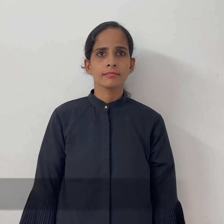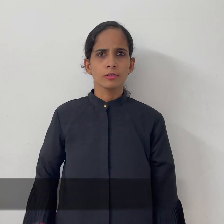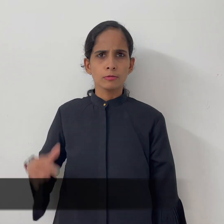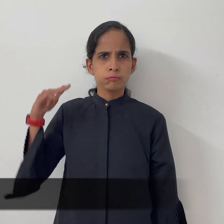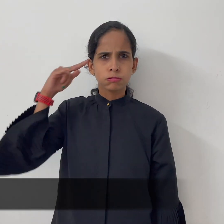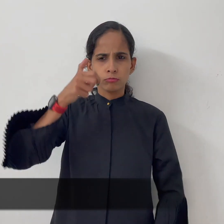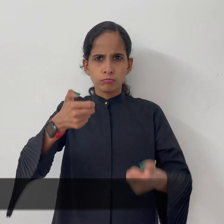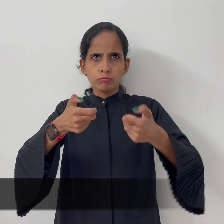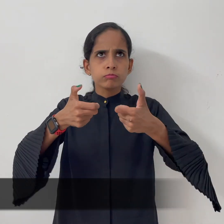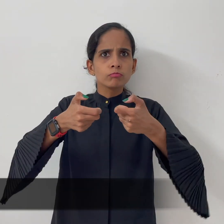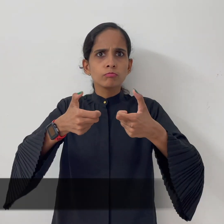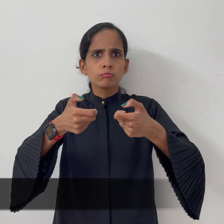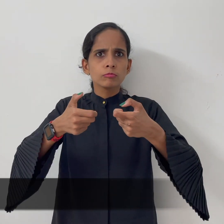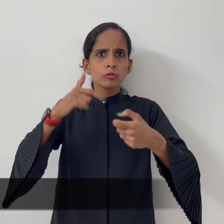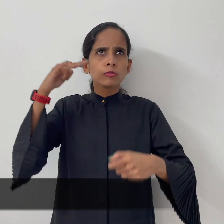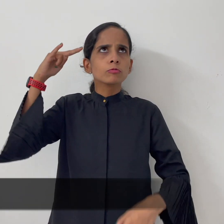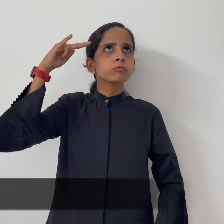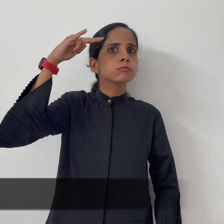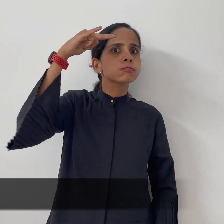mouse UAV drone